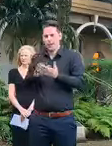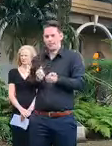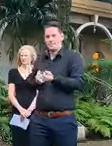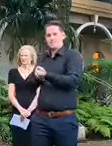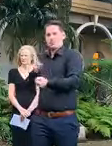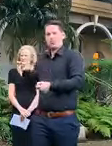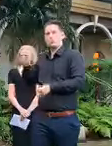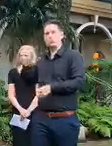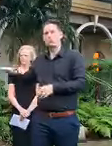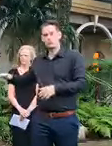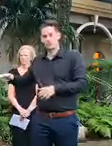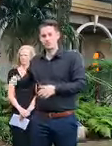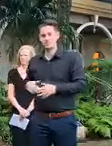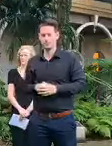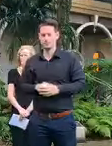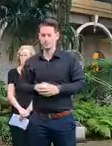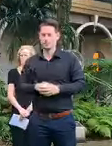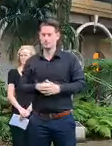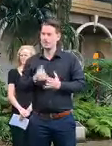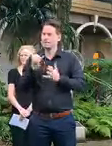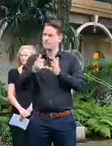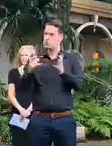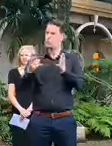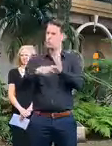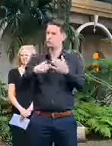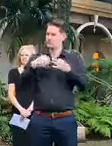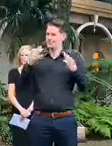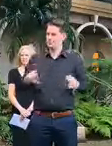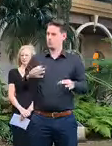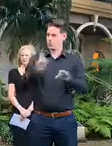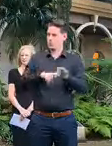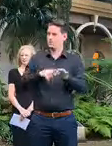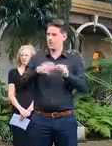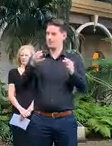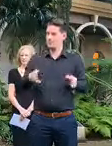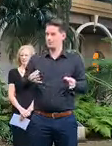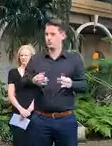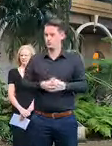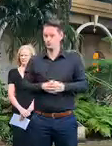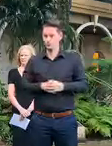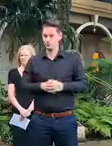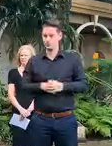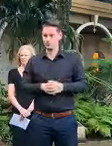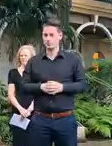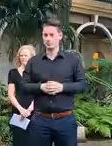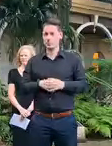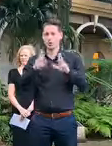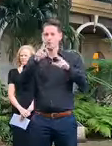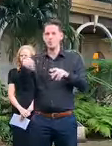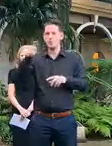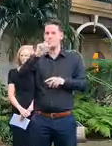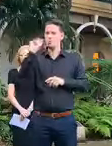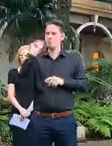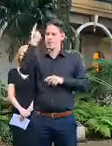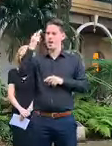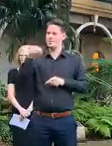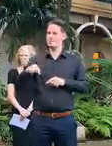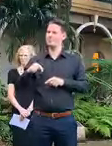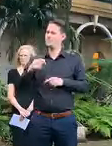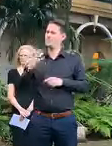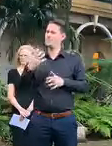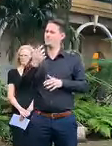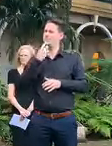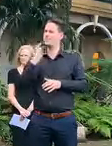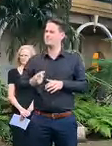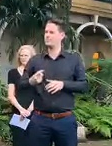place there. So that's a very important decision that Queensland has made today. So I hope everyone is realising how serious this issue